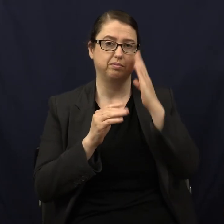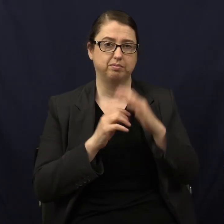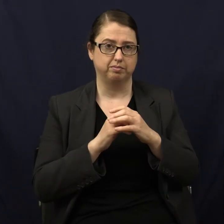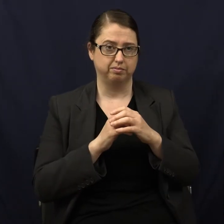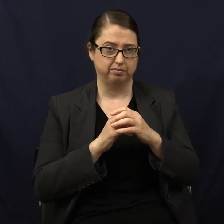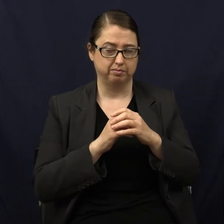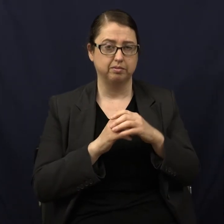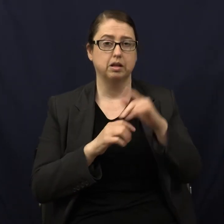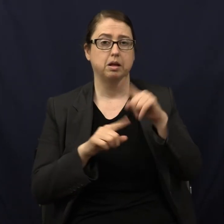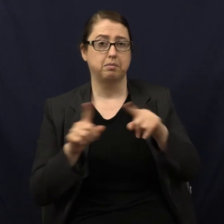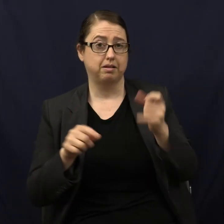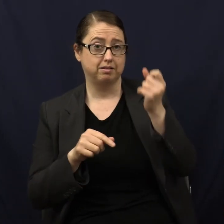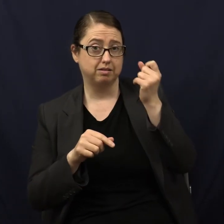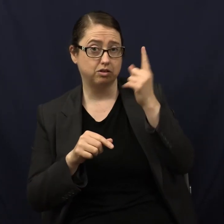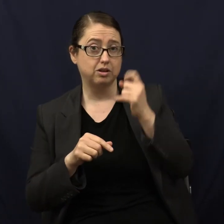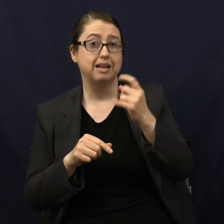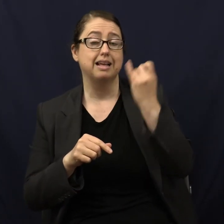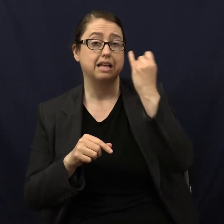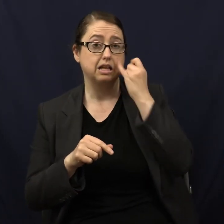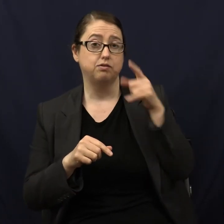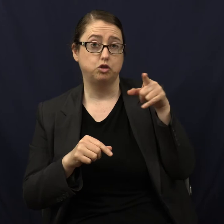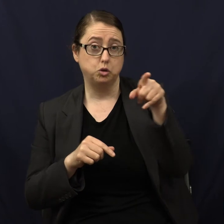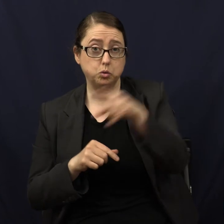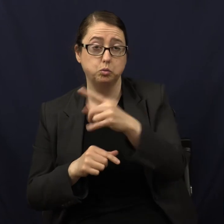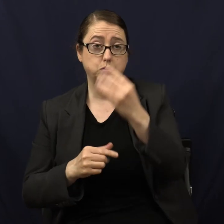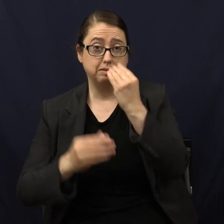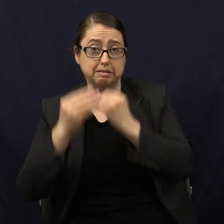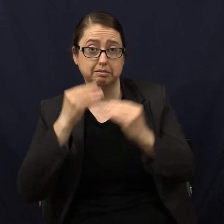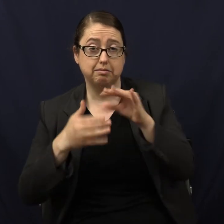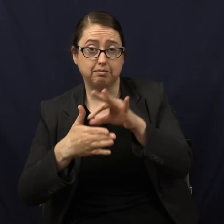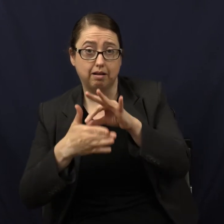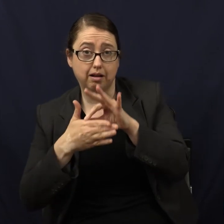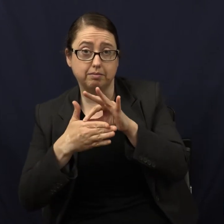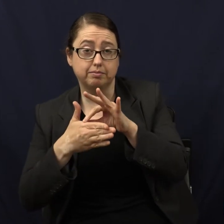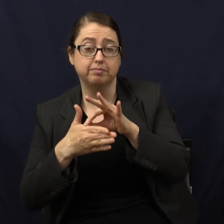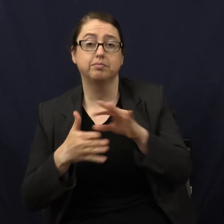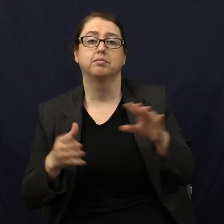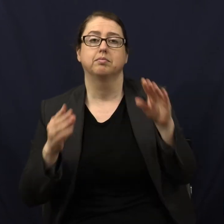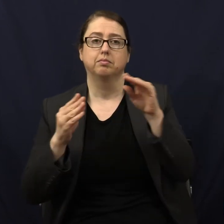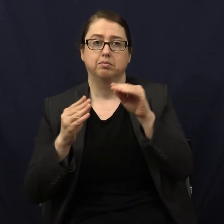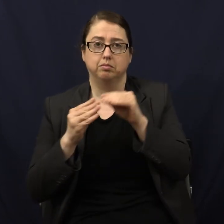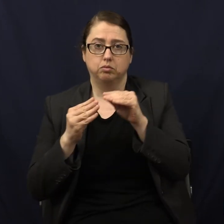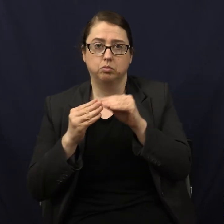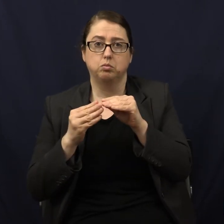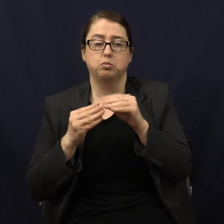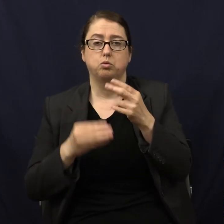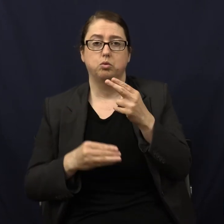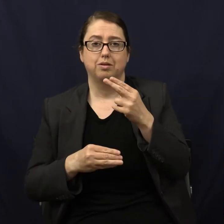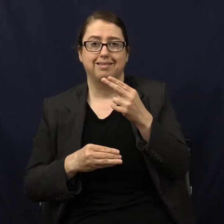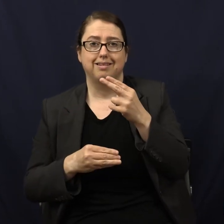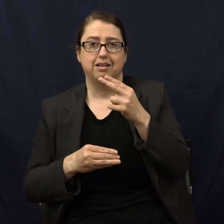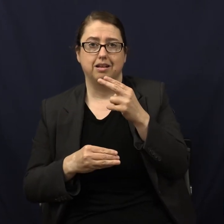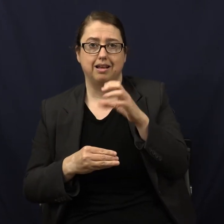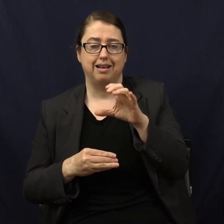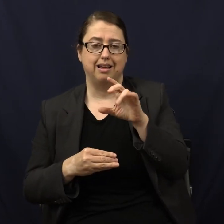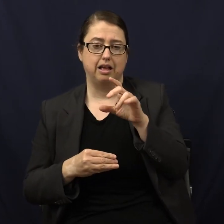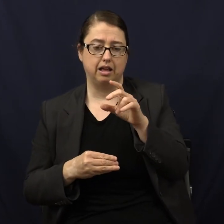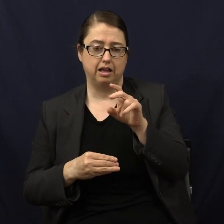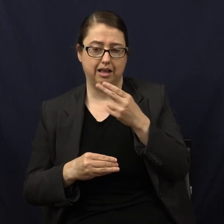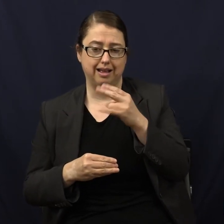proteins, will try to produce more hydrochloric acid. You will also produce more ulcers, more reflux,